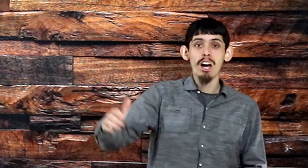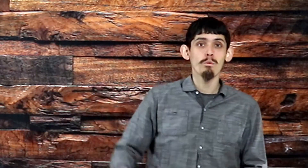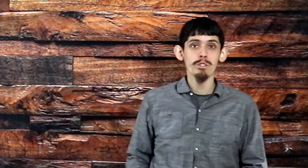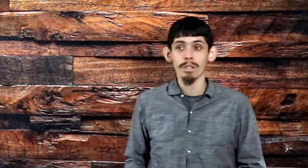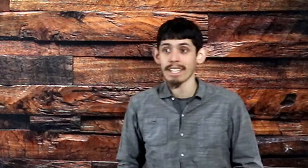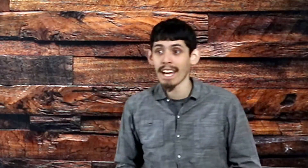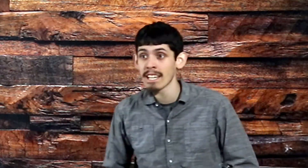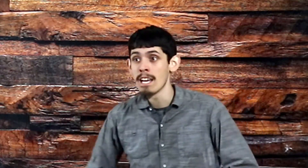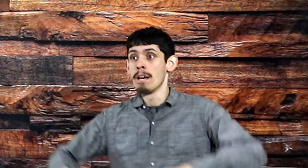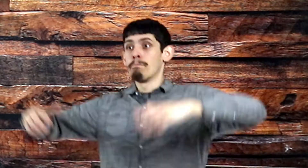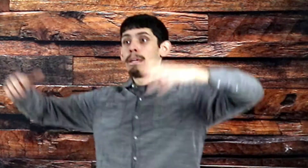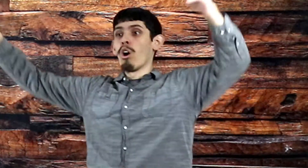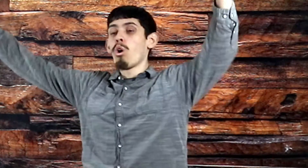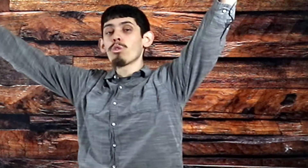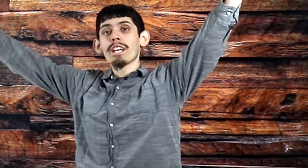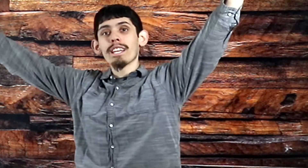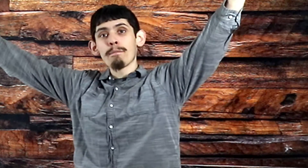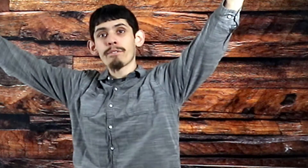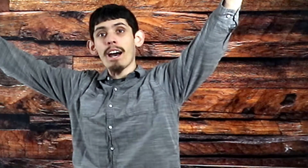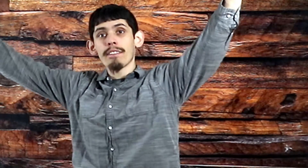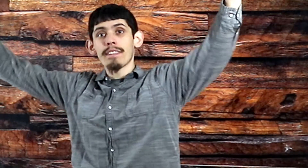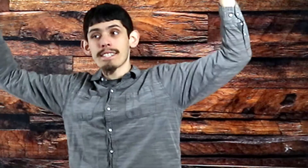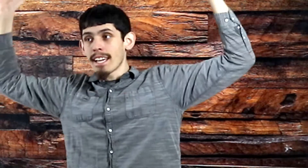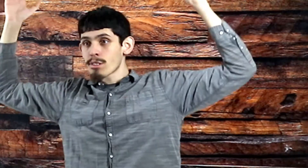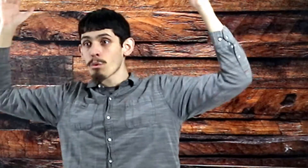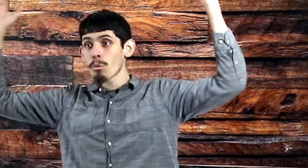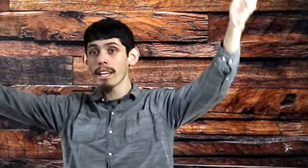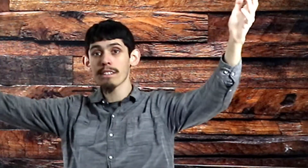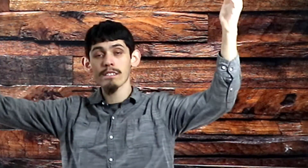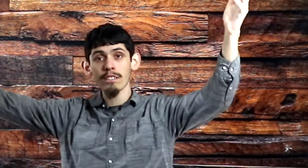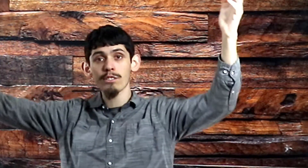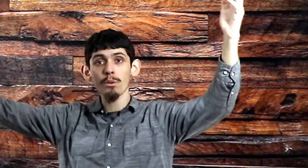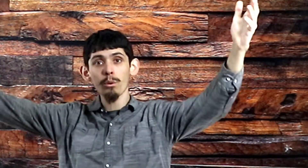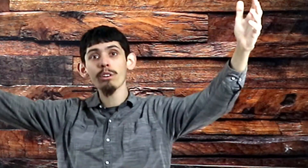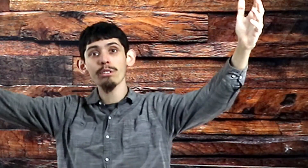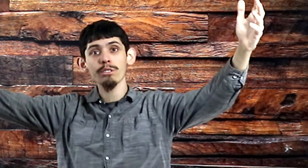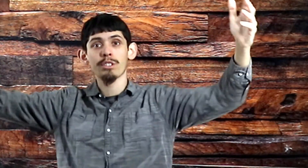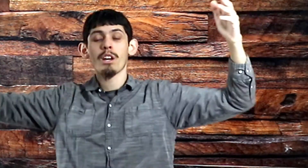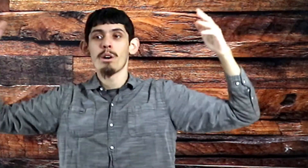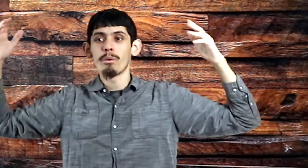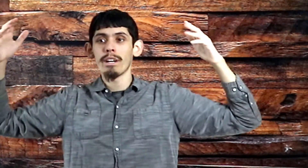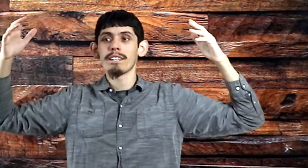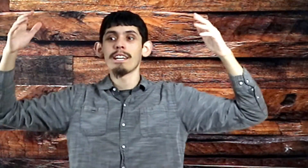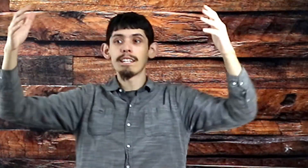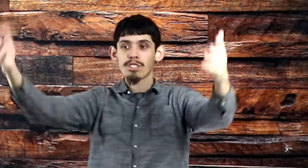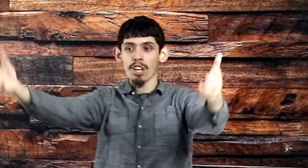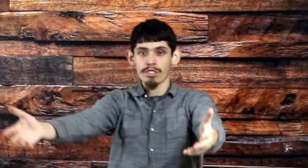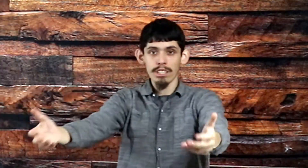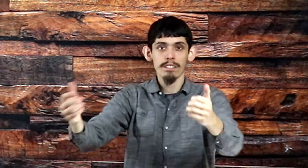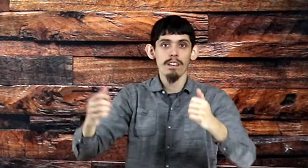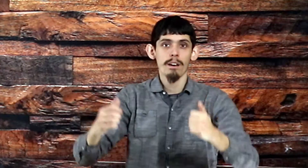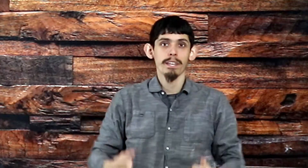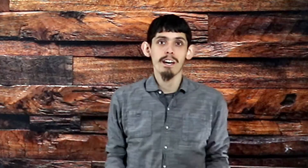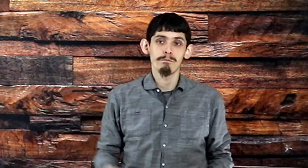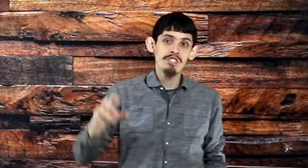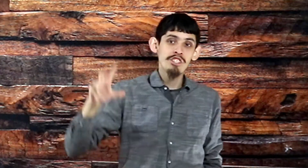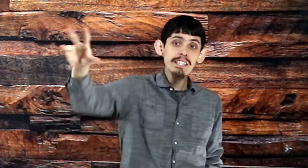1.29, Behold the Lamb of God that takes away the sins of the world. When he saw Jesus coming up, Jesus